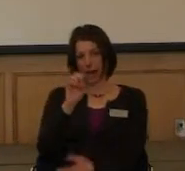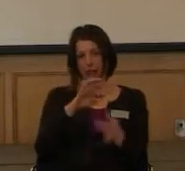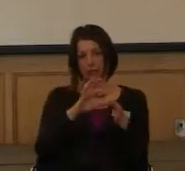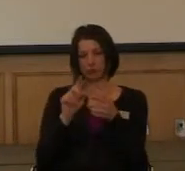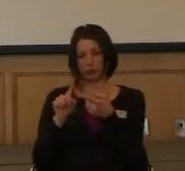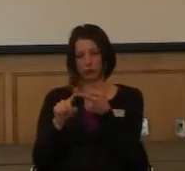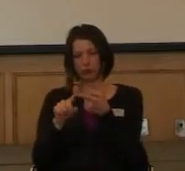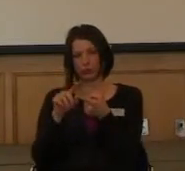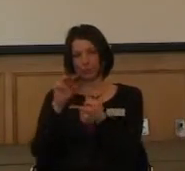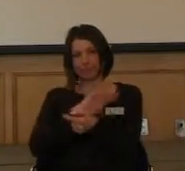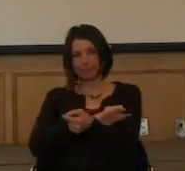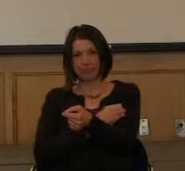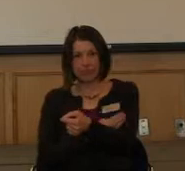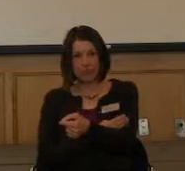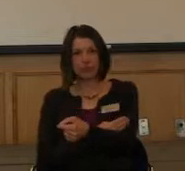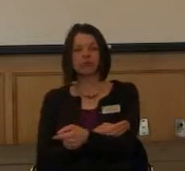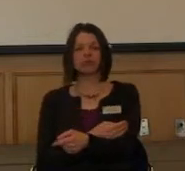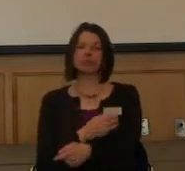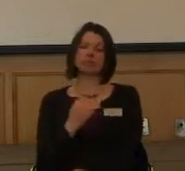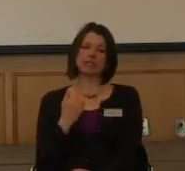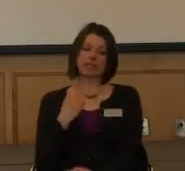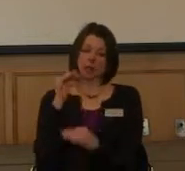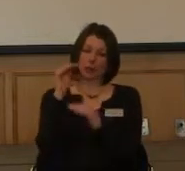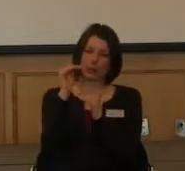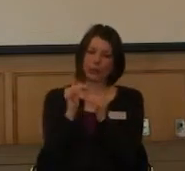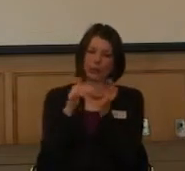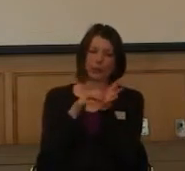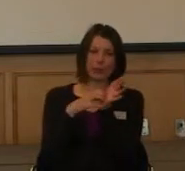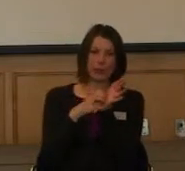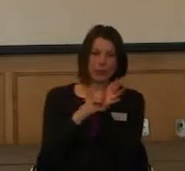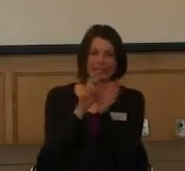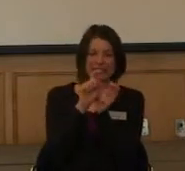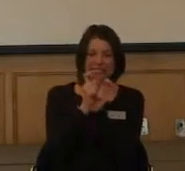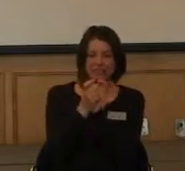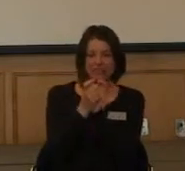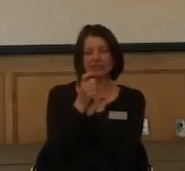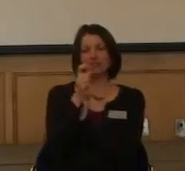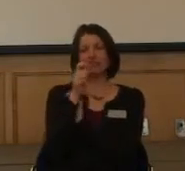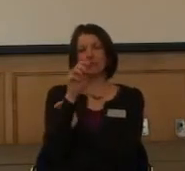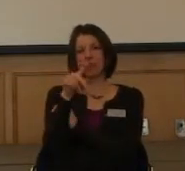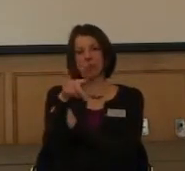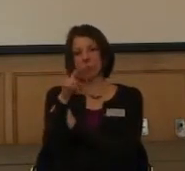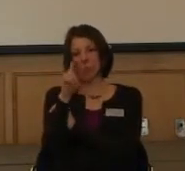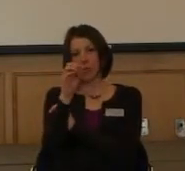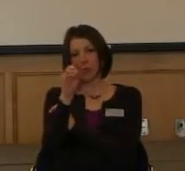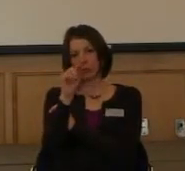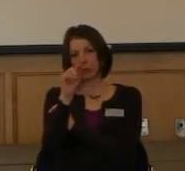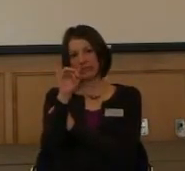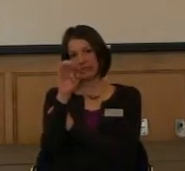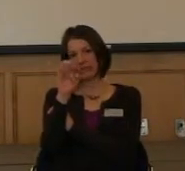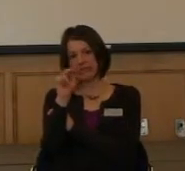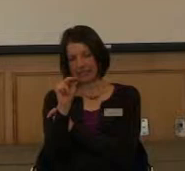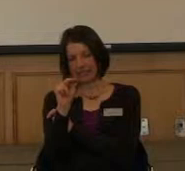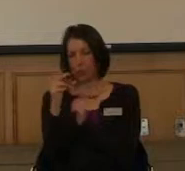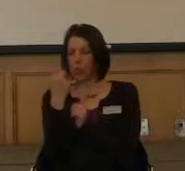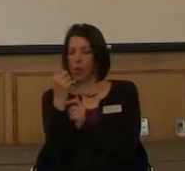mutated protein, and it's one-letter difference. One-letter and